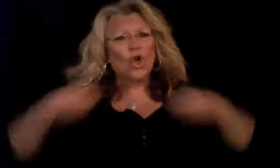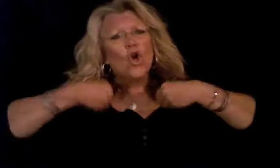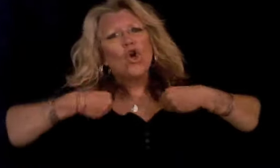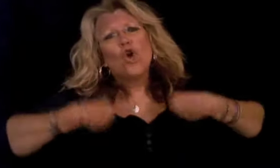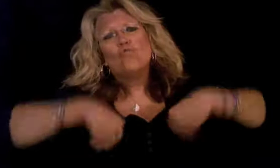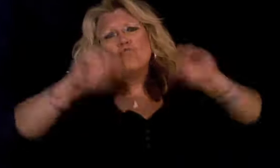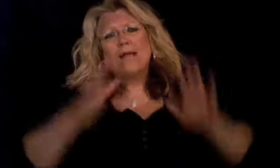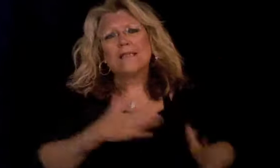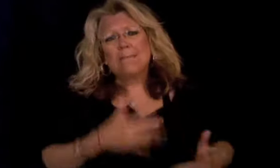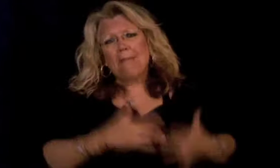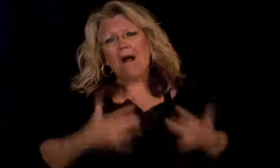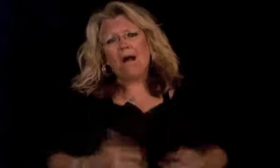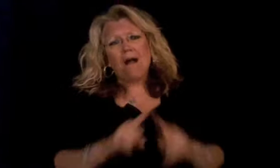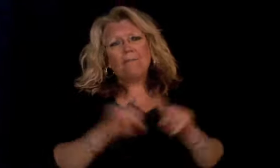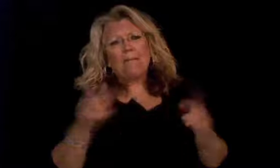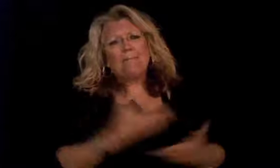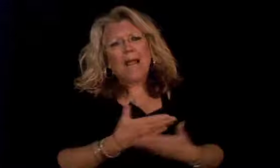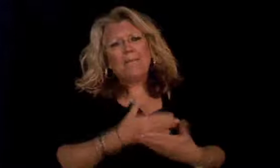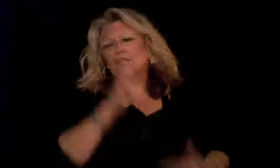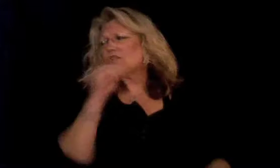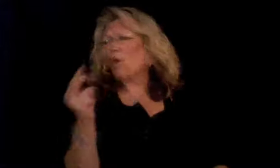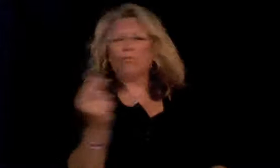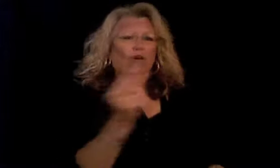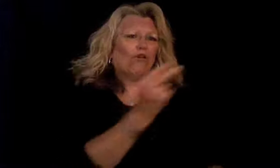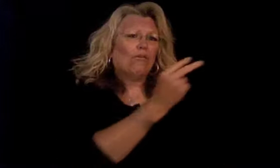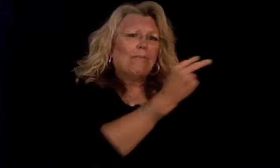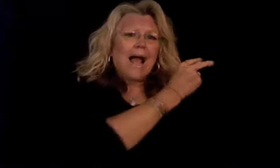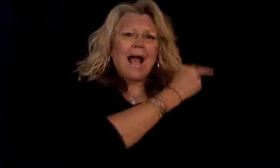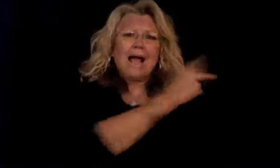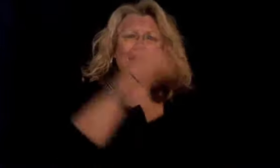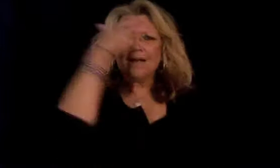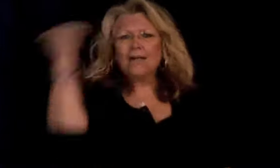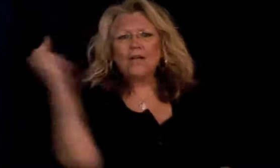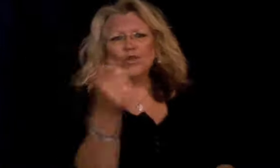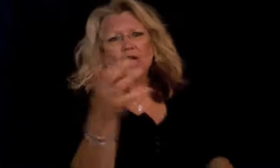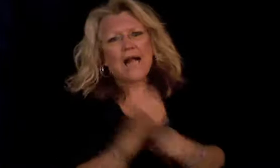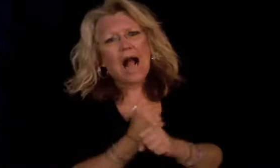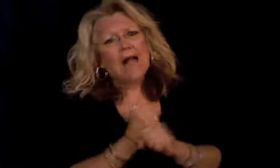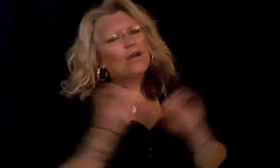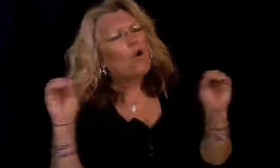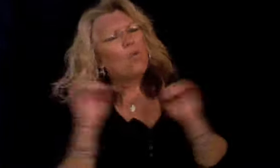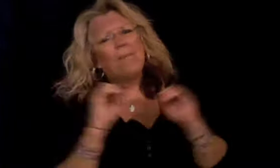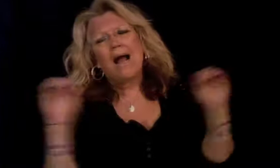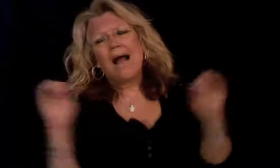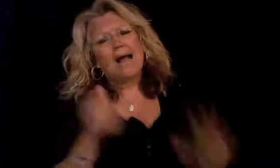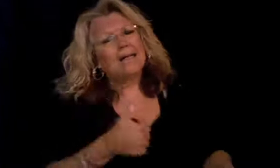Rant to my heart when they're talking to the fire Cause we've got no fire